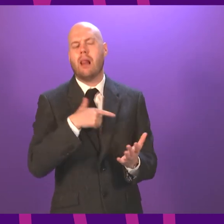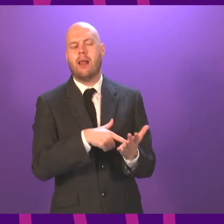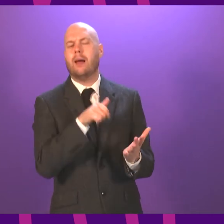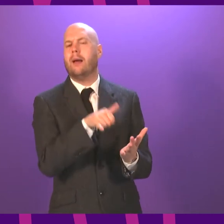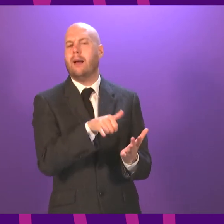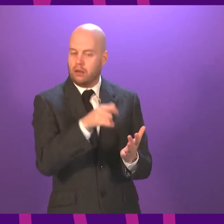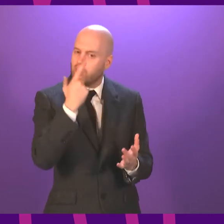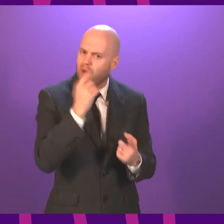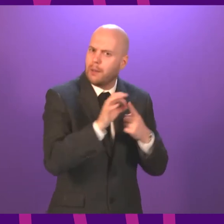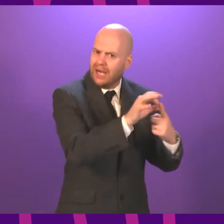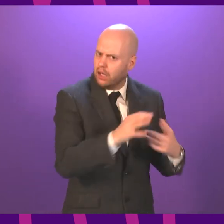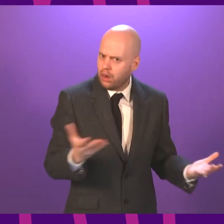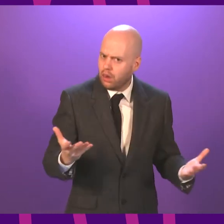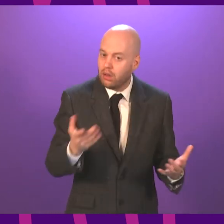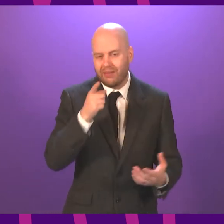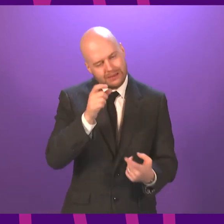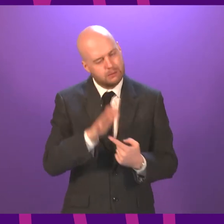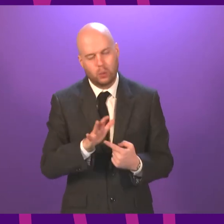important. Douglas Ross.